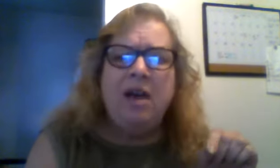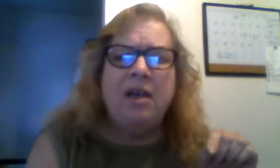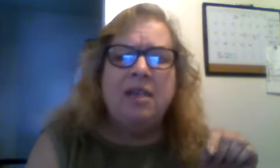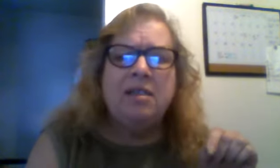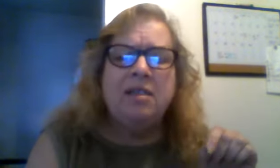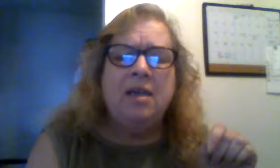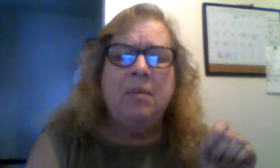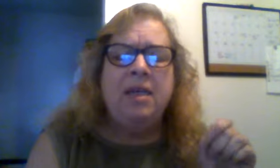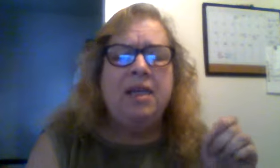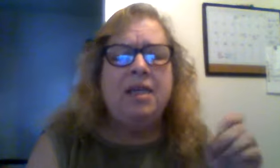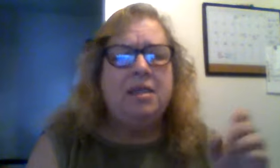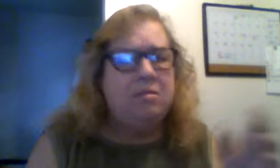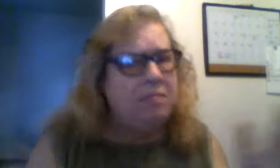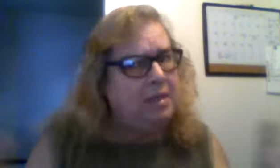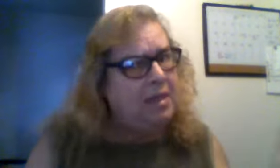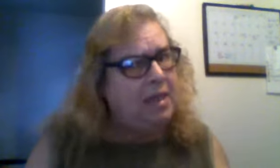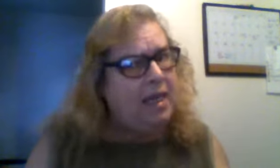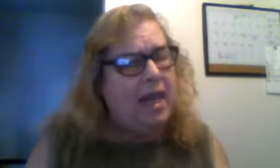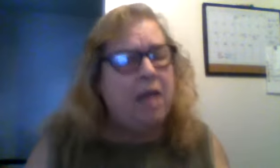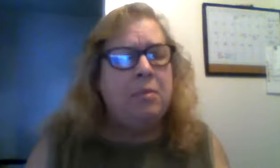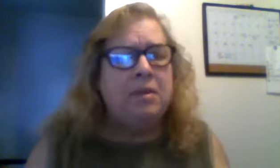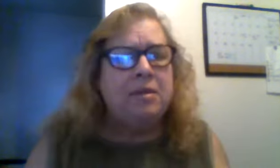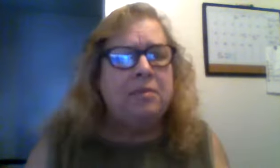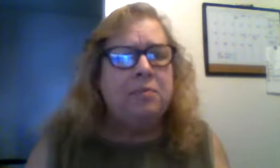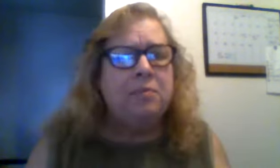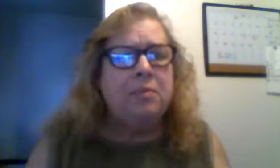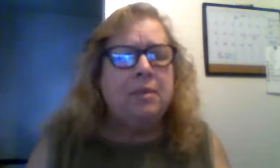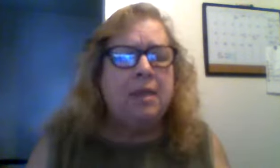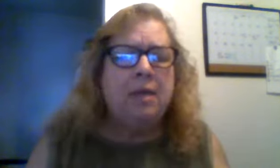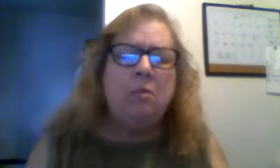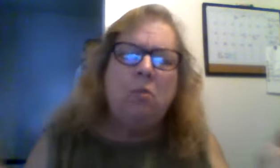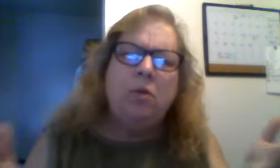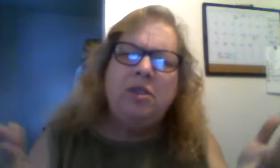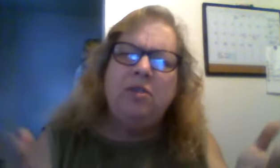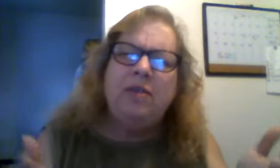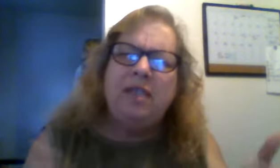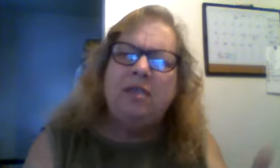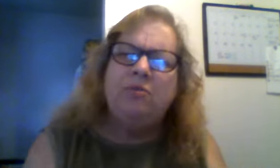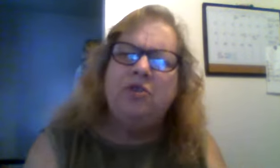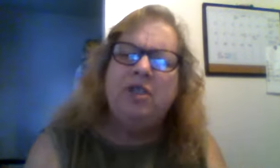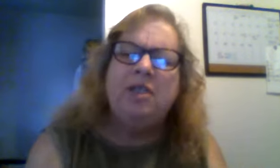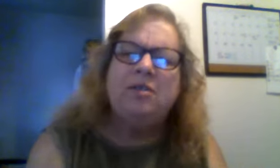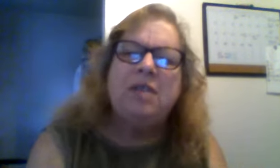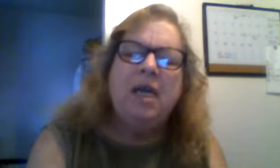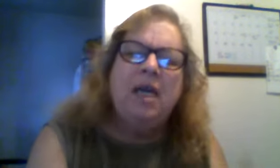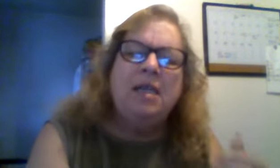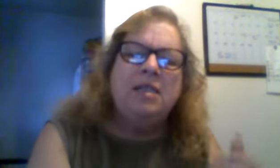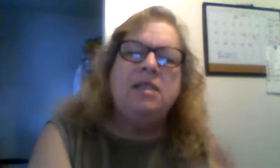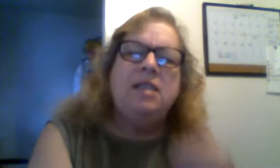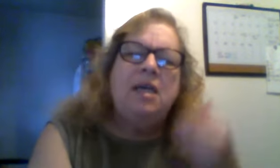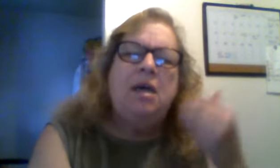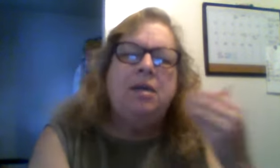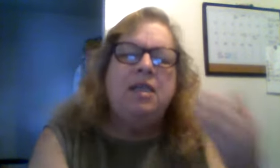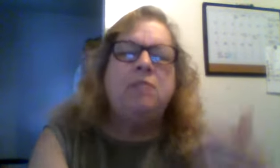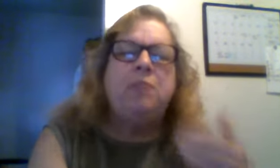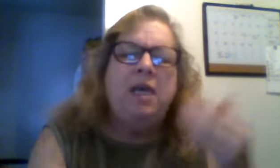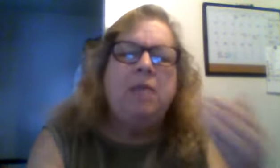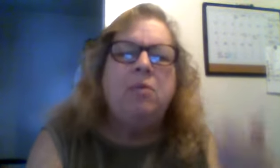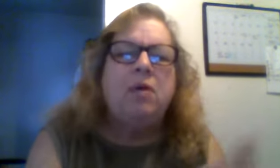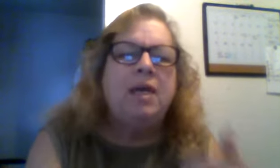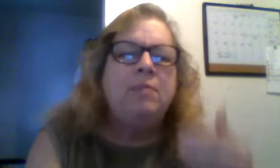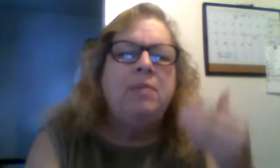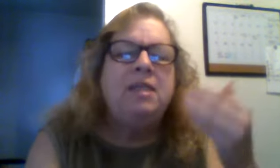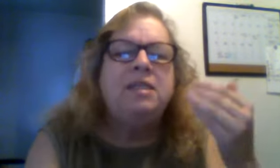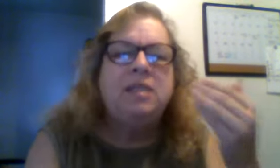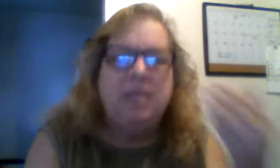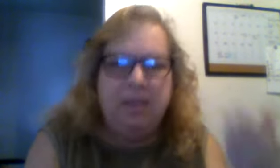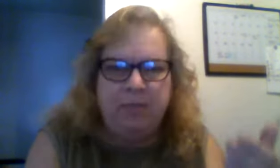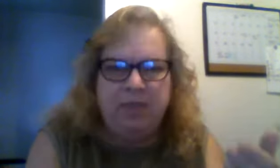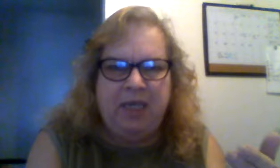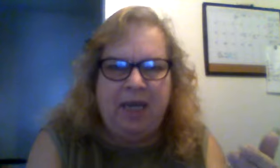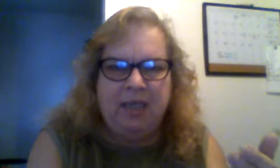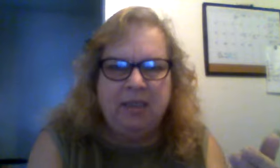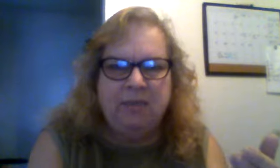not i mean it happened would you let them jiggers these people have been stigmatized